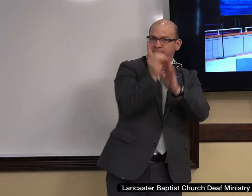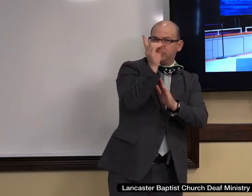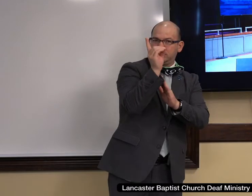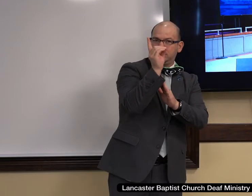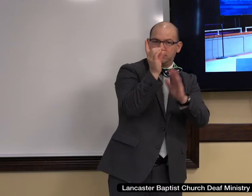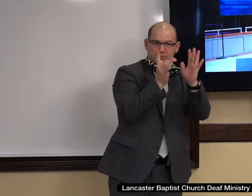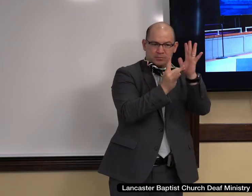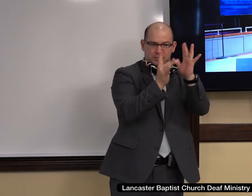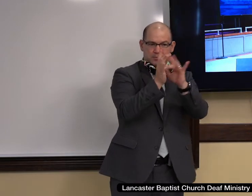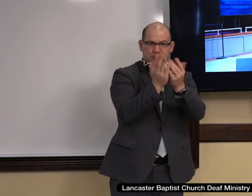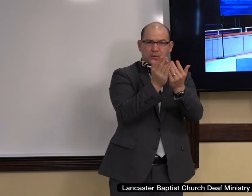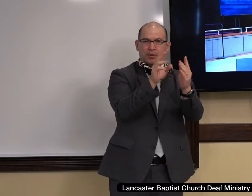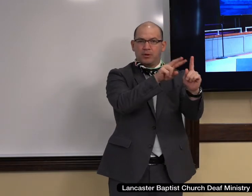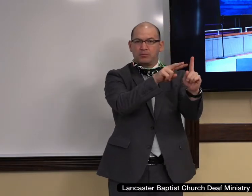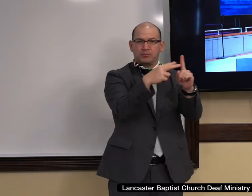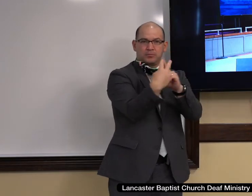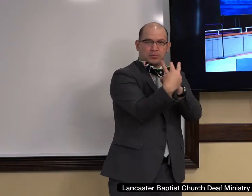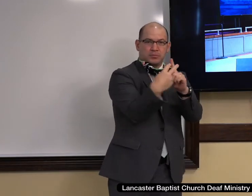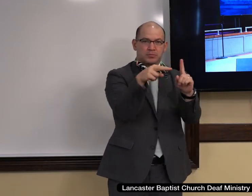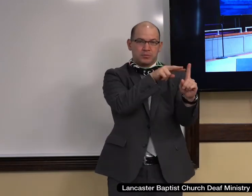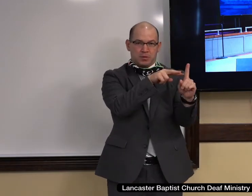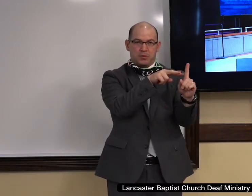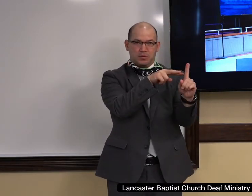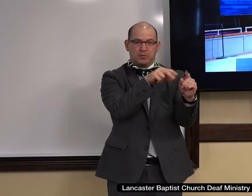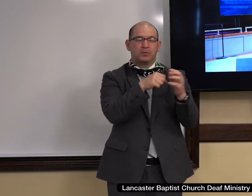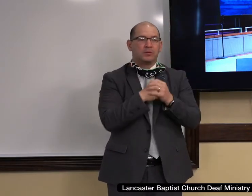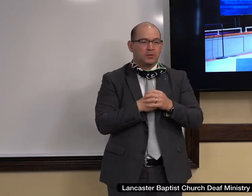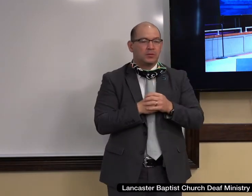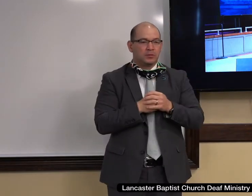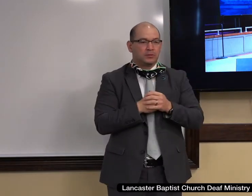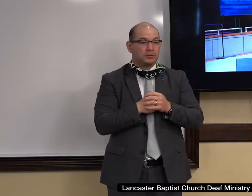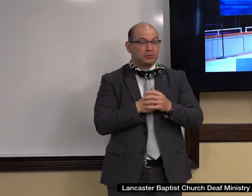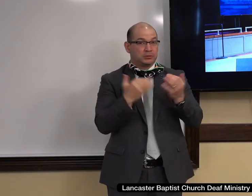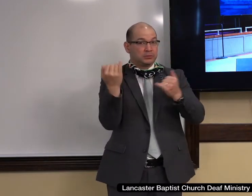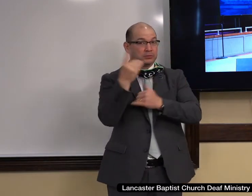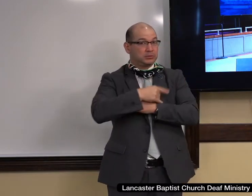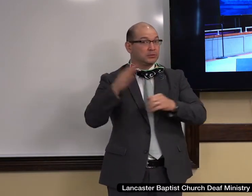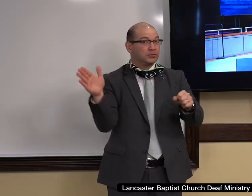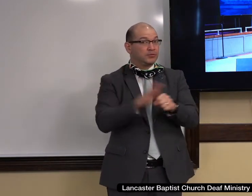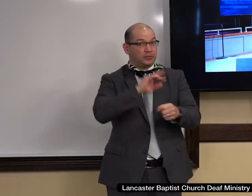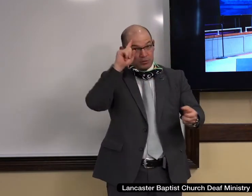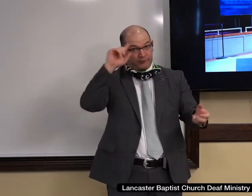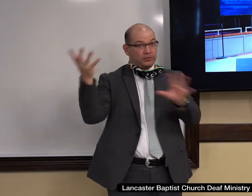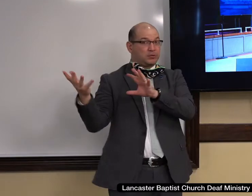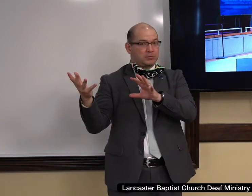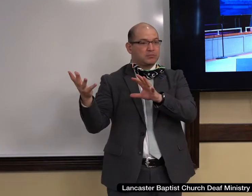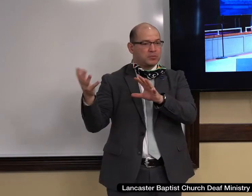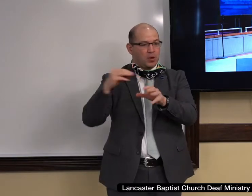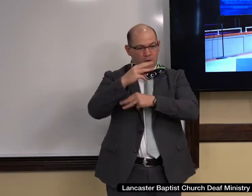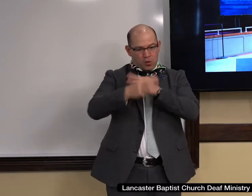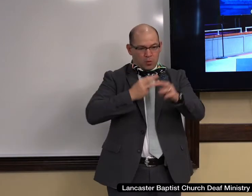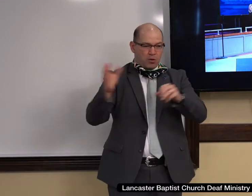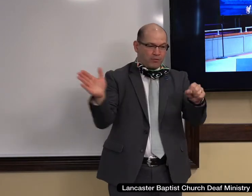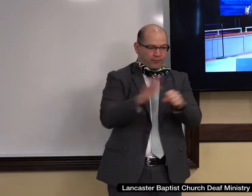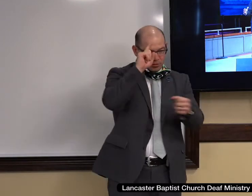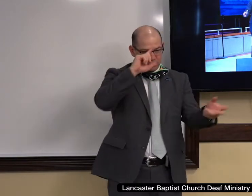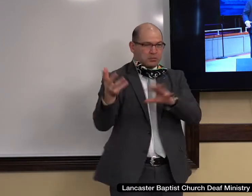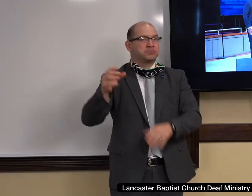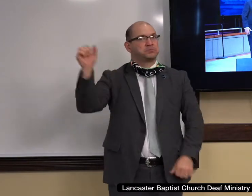And there is much confusion in our world and there will be much confusion I would say over the next few months leading into the election period.